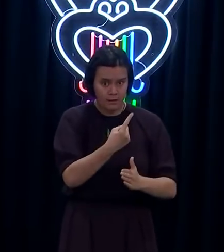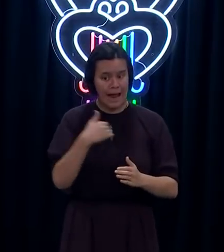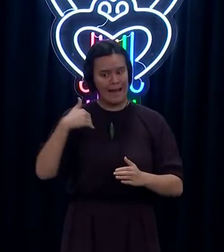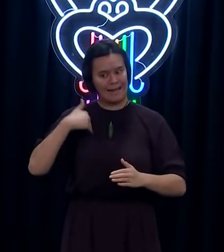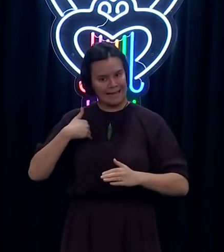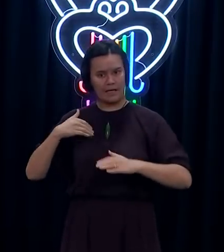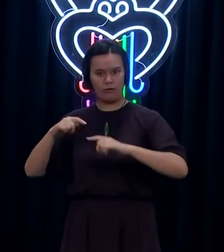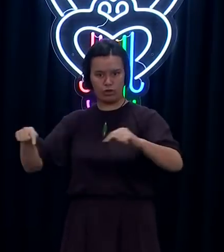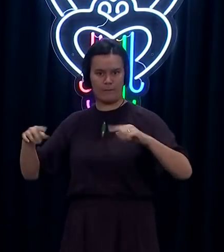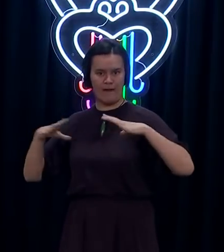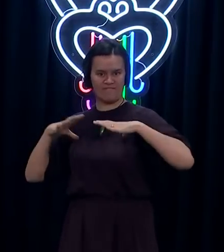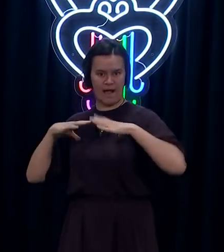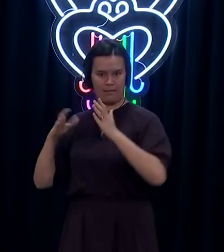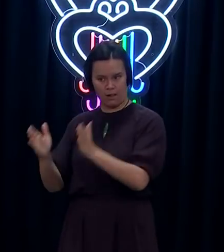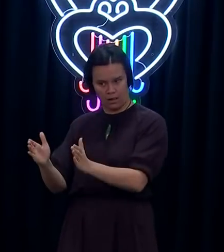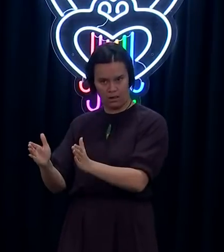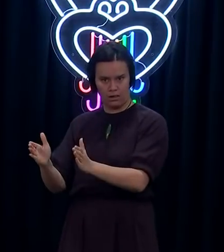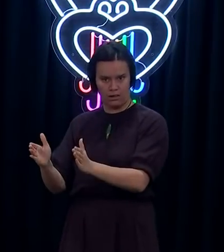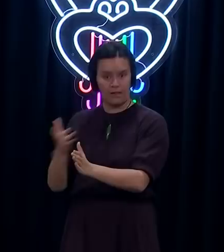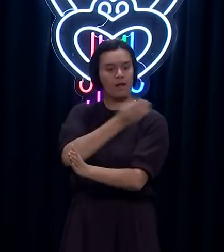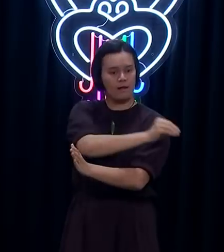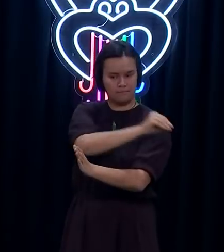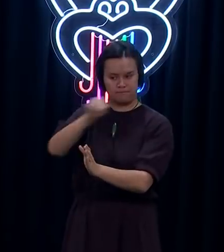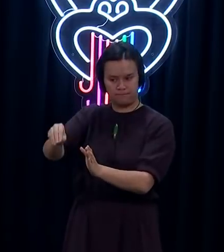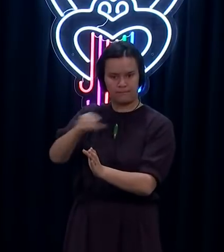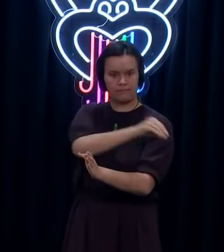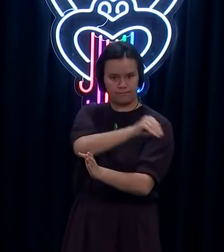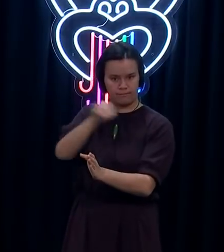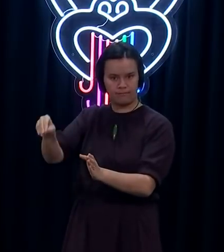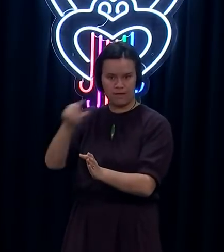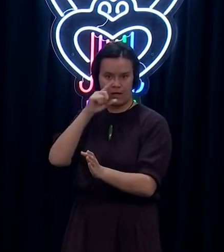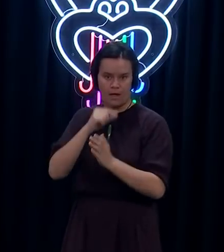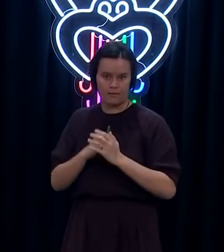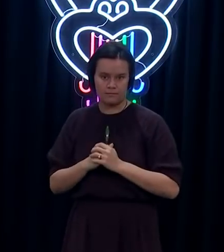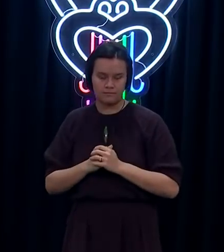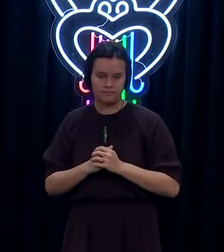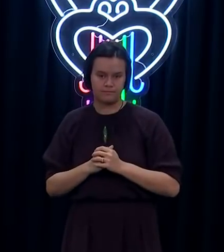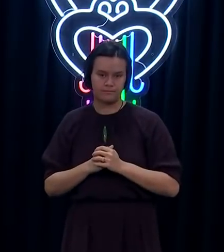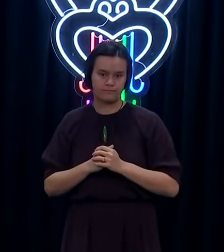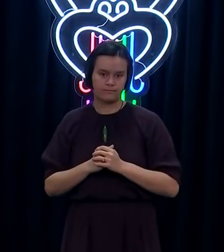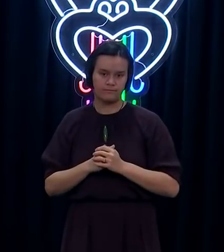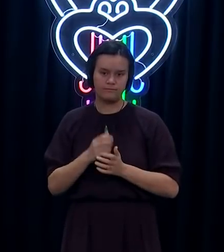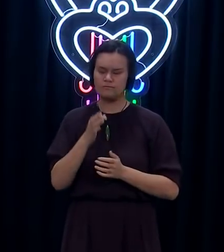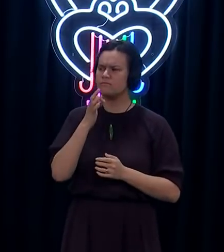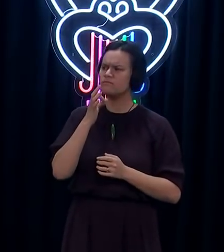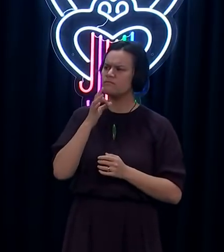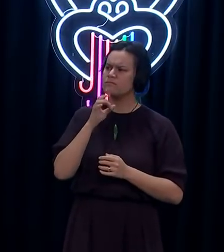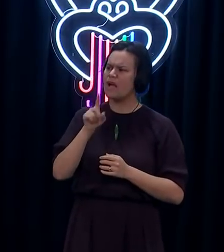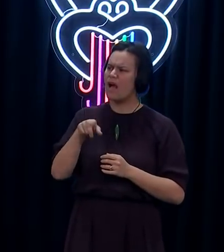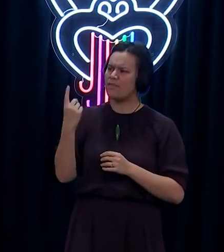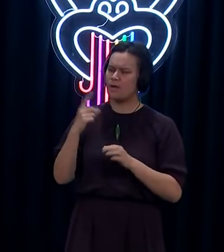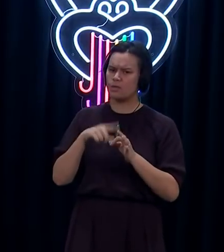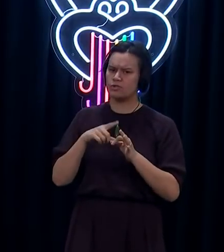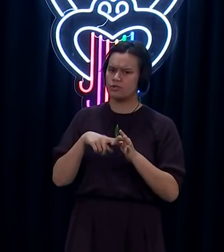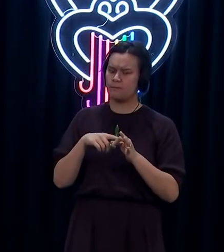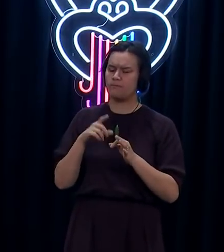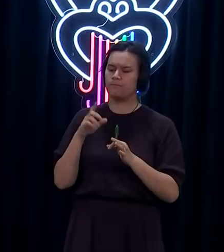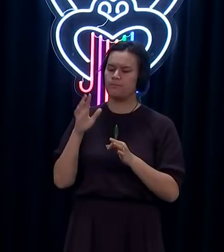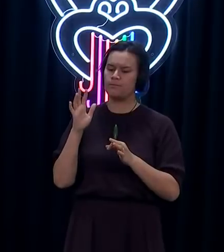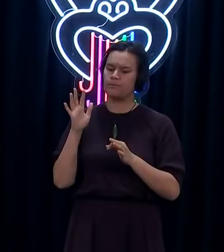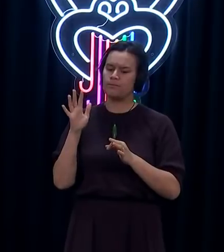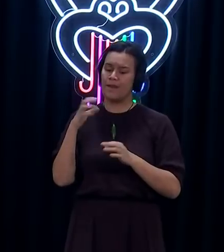well as making sure that we deal appropriately with those coming across the border. Do we have a second question? Oh, just what are some of the government's sort of long-term